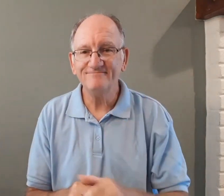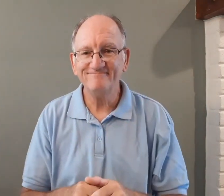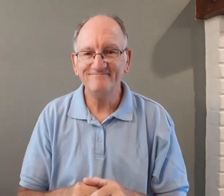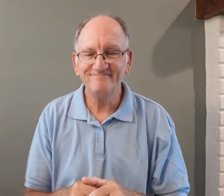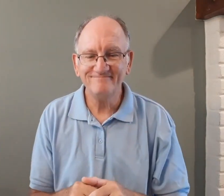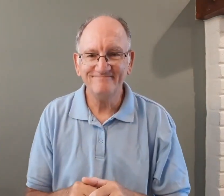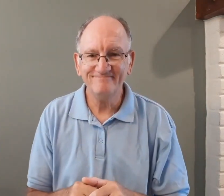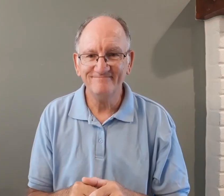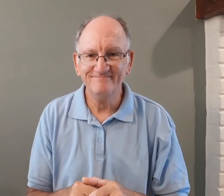thank you you so thank you so thank you so thank you